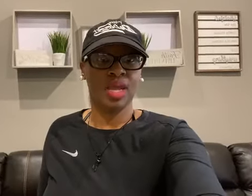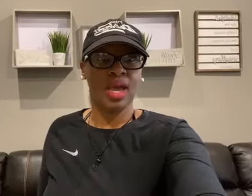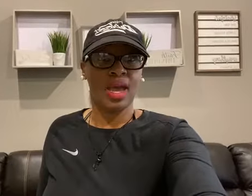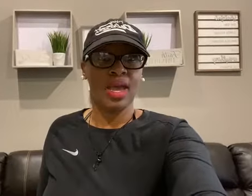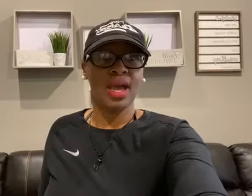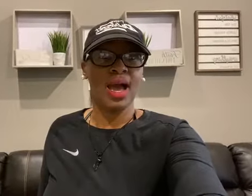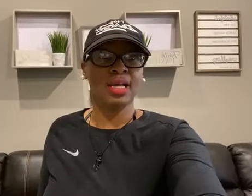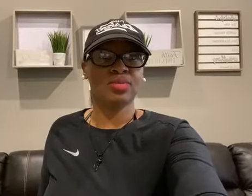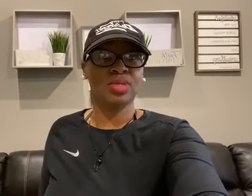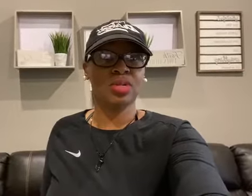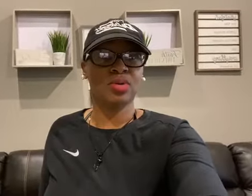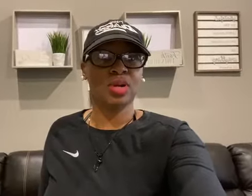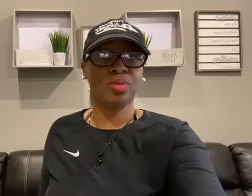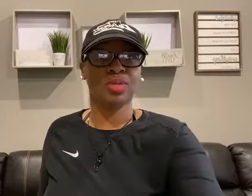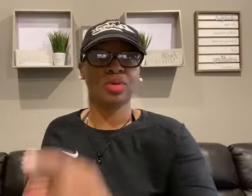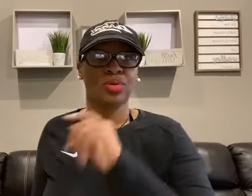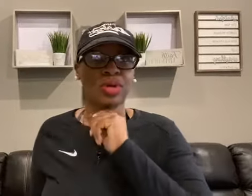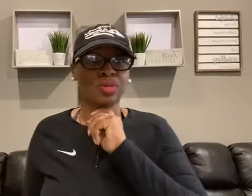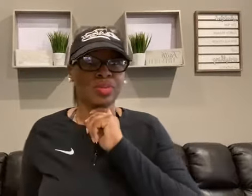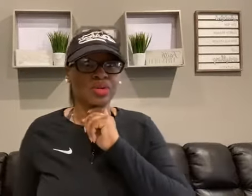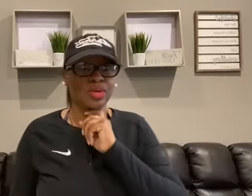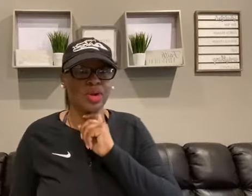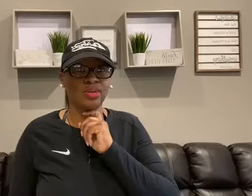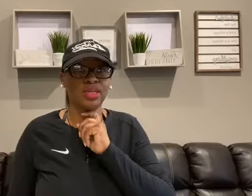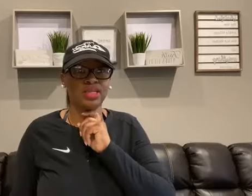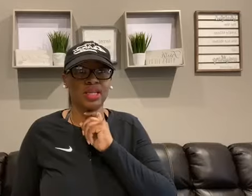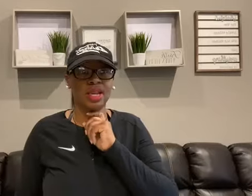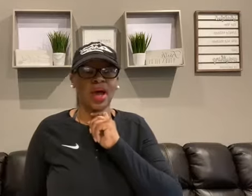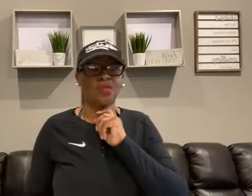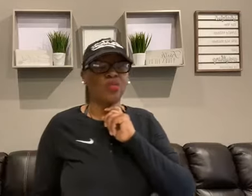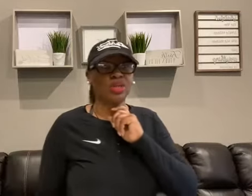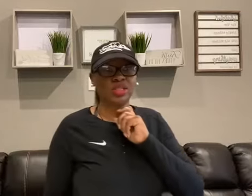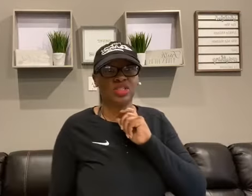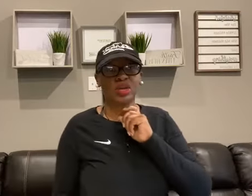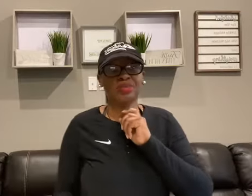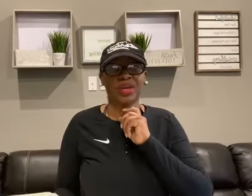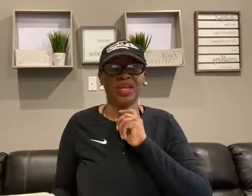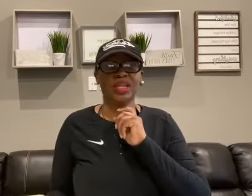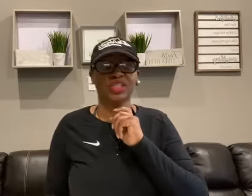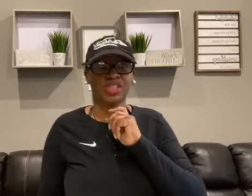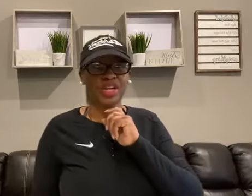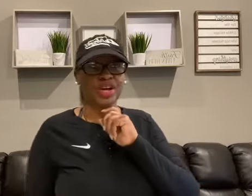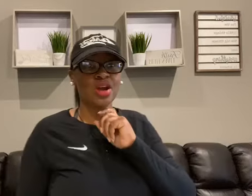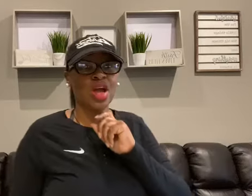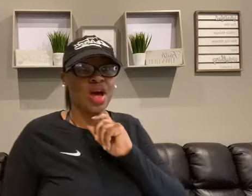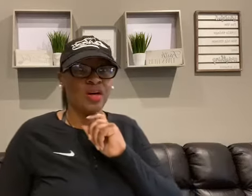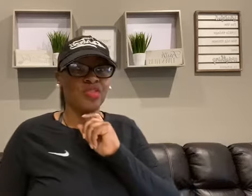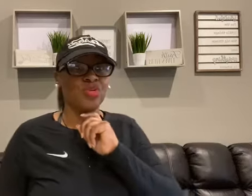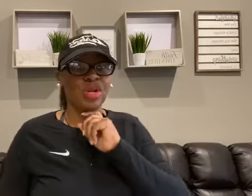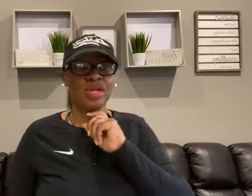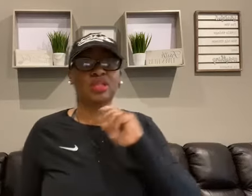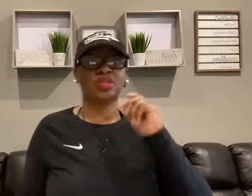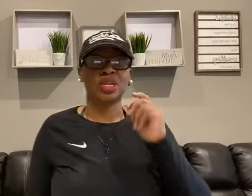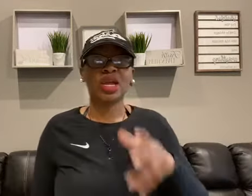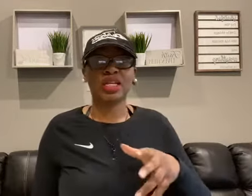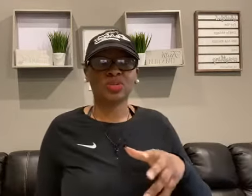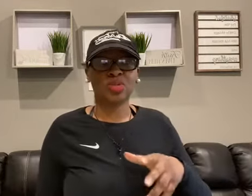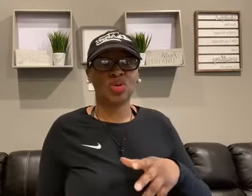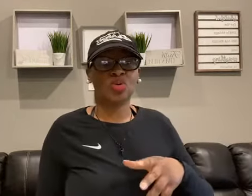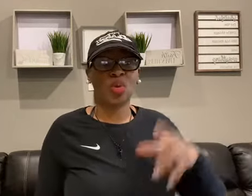Hey guys, what's going on? What's going on? What's going on? Listen, I want to jump in and share a few nuggets with you